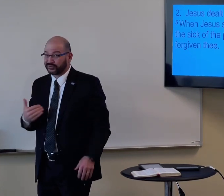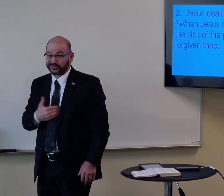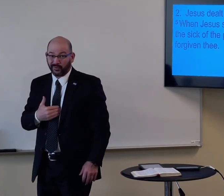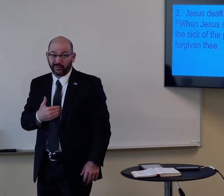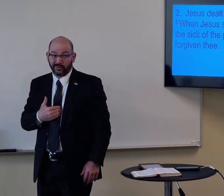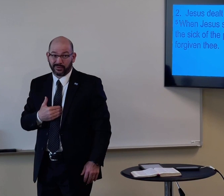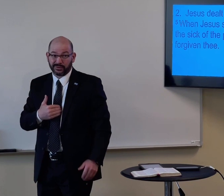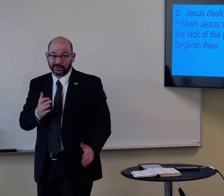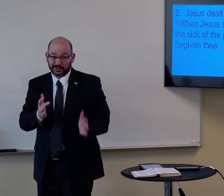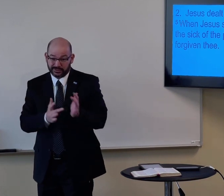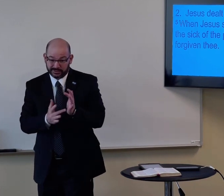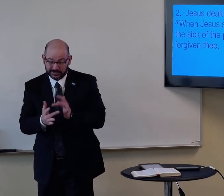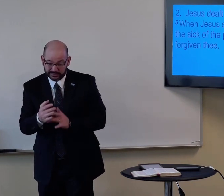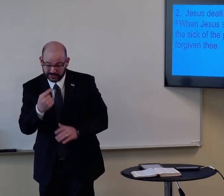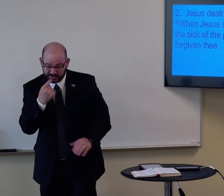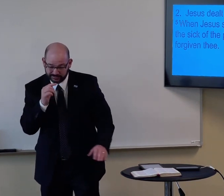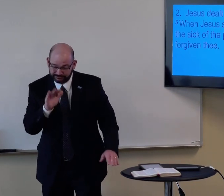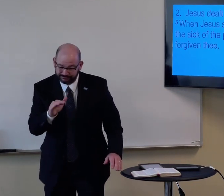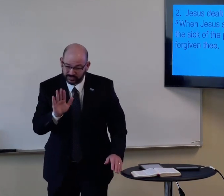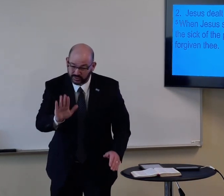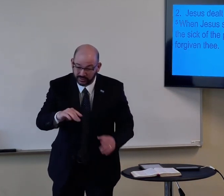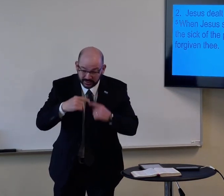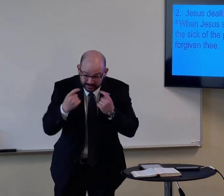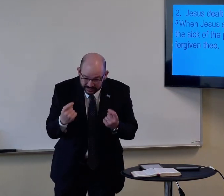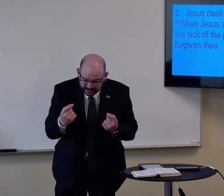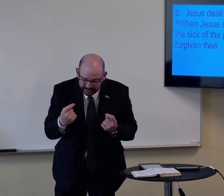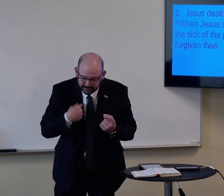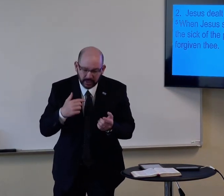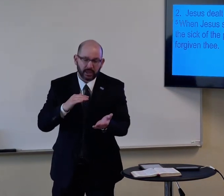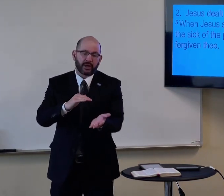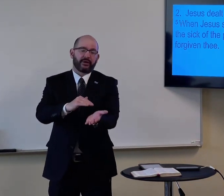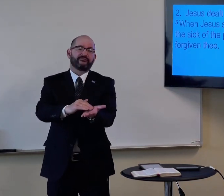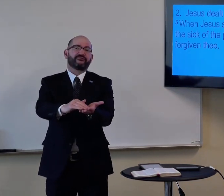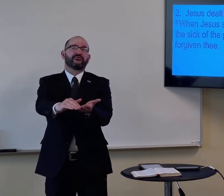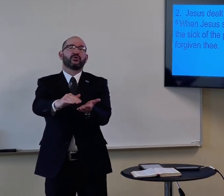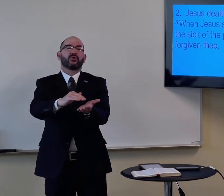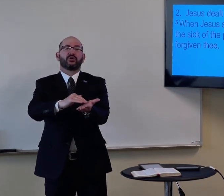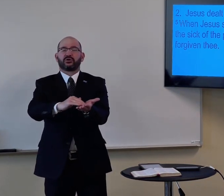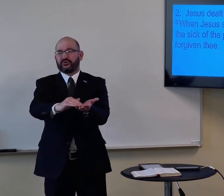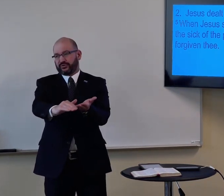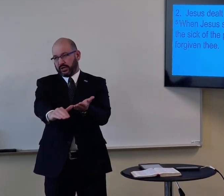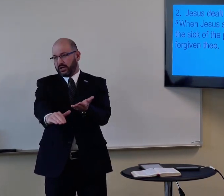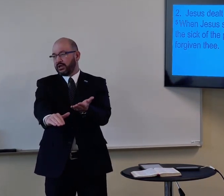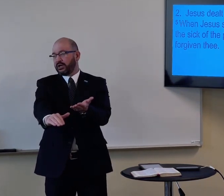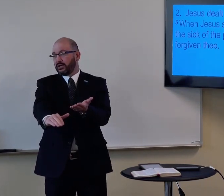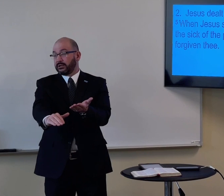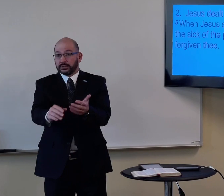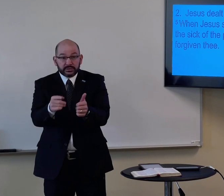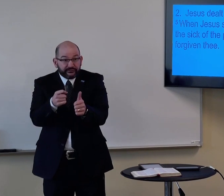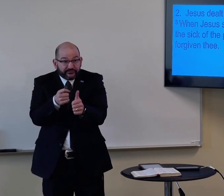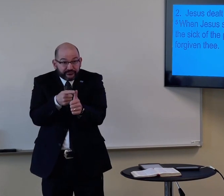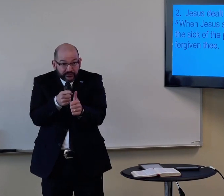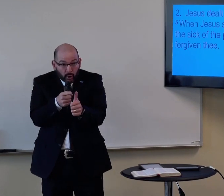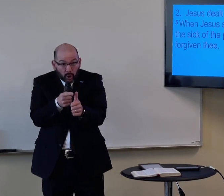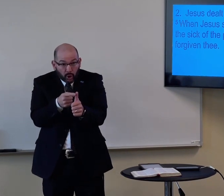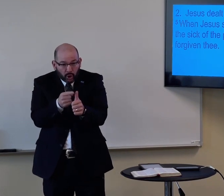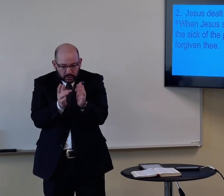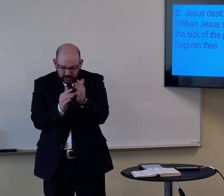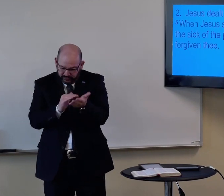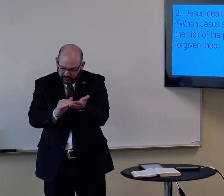Your soul. The Bible says, or Jesus says, Son, thy sins be forgiven thee. He did that